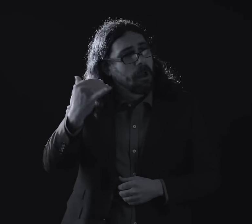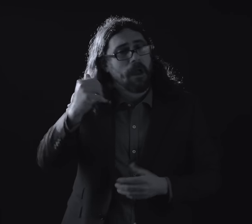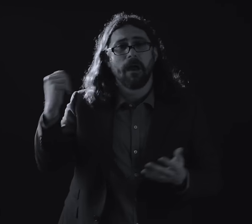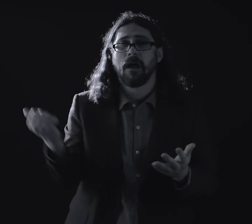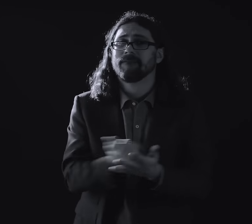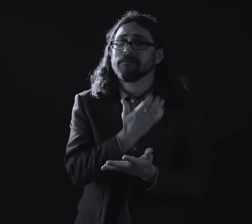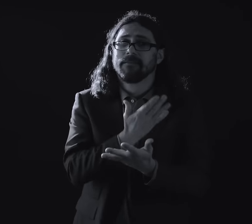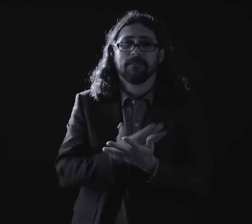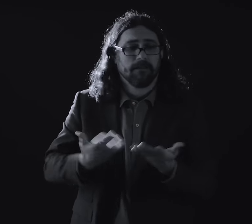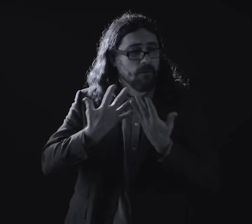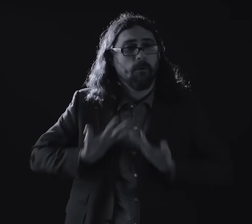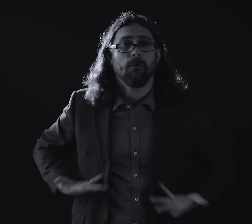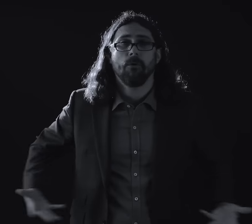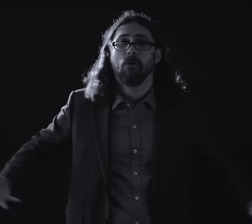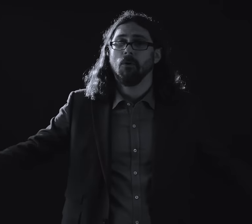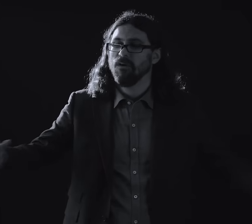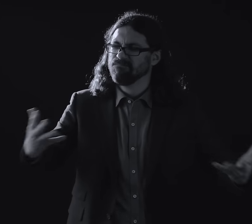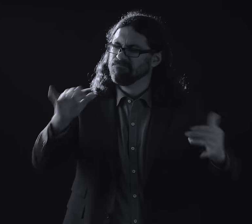Is bled and cold